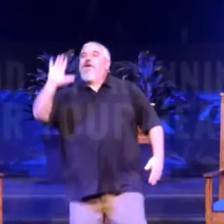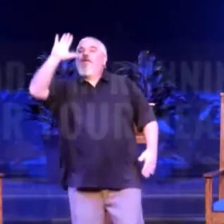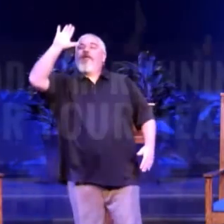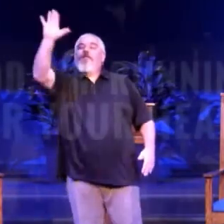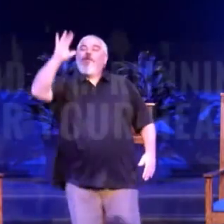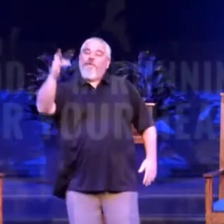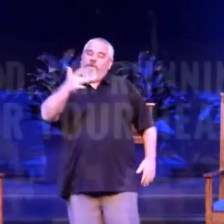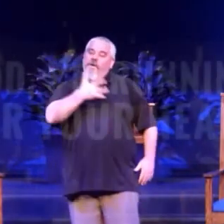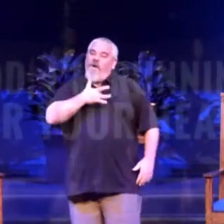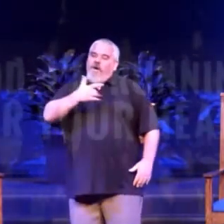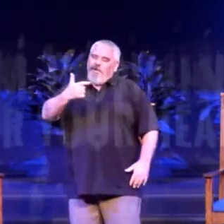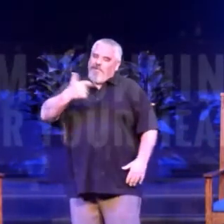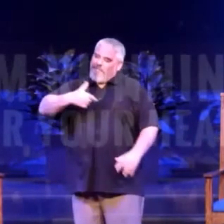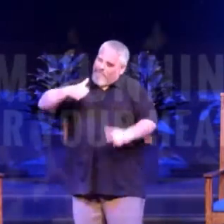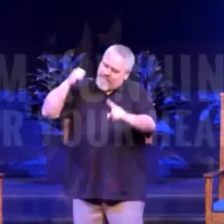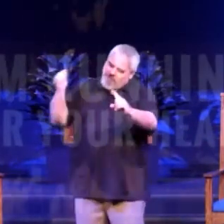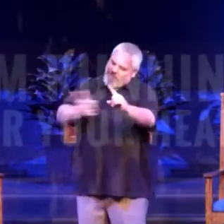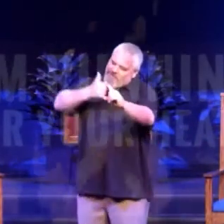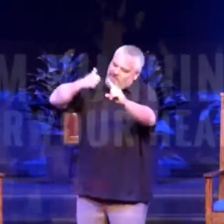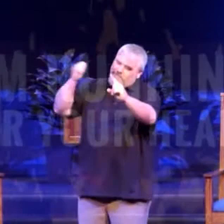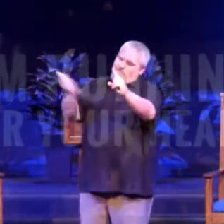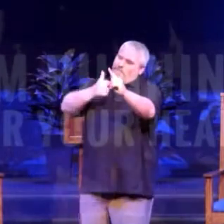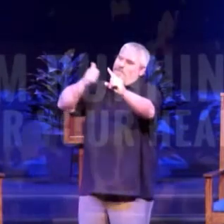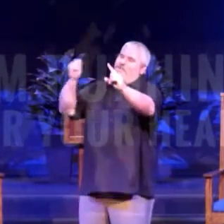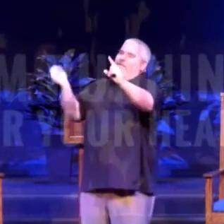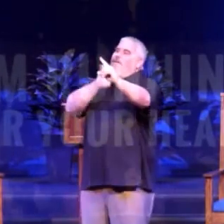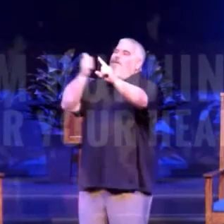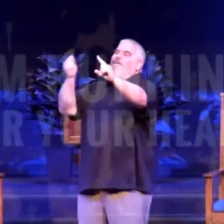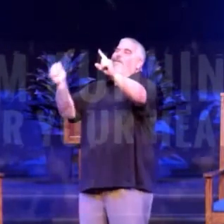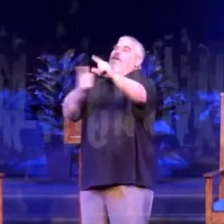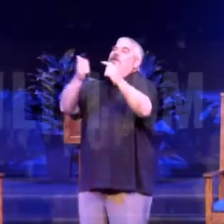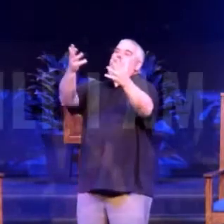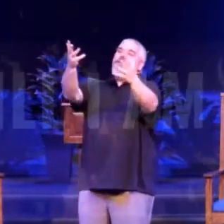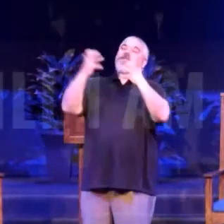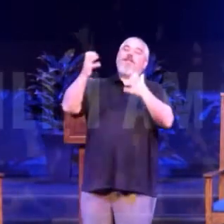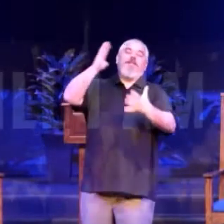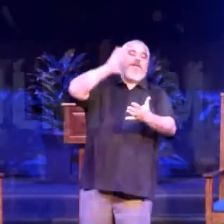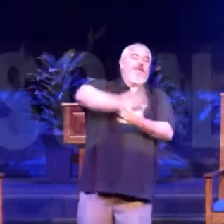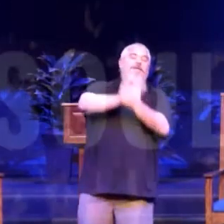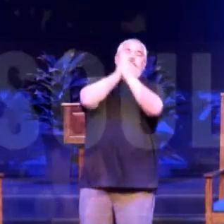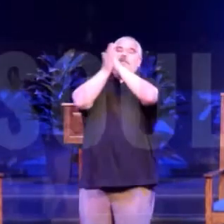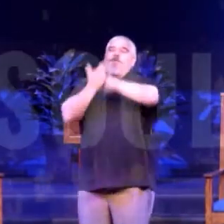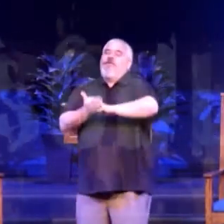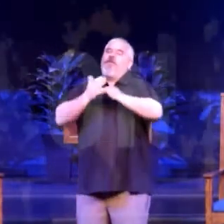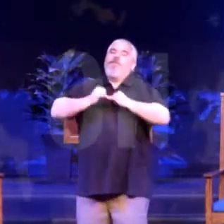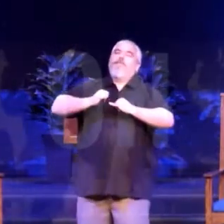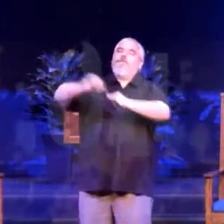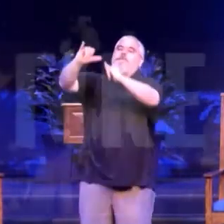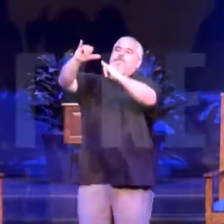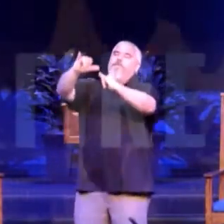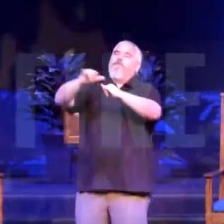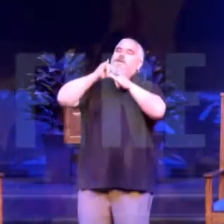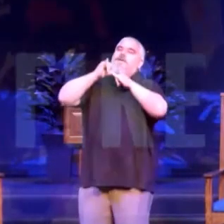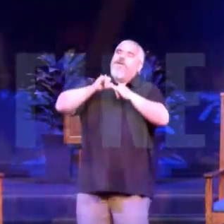for your heart. I'm running for your heart, till I have my soul on fire.